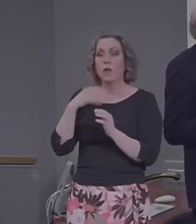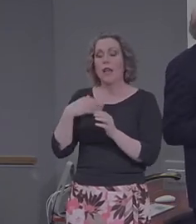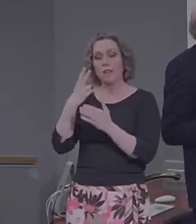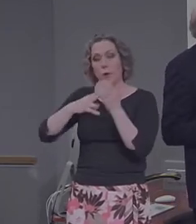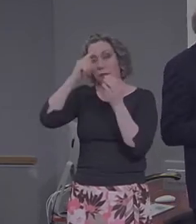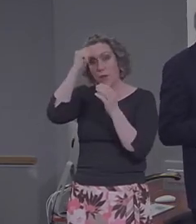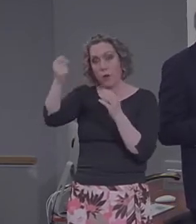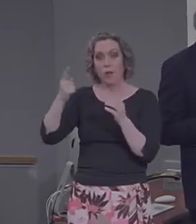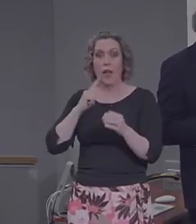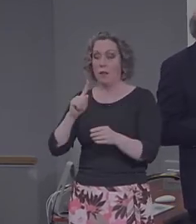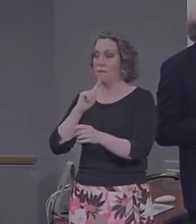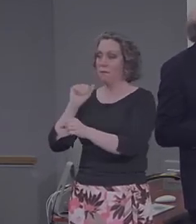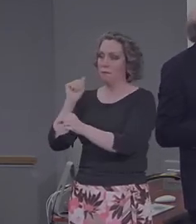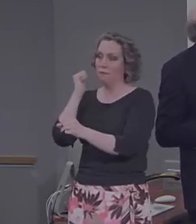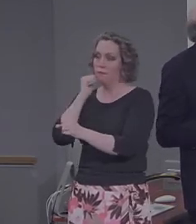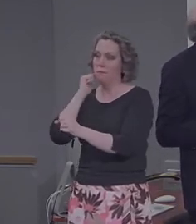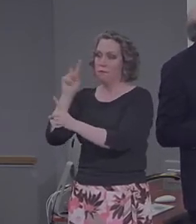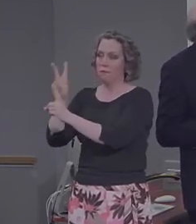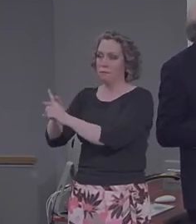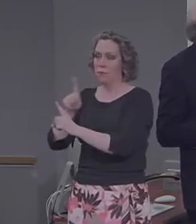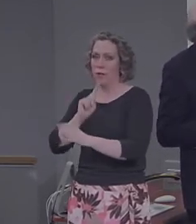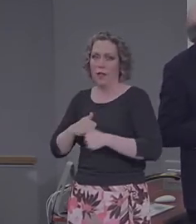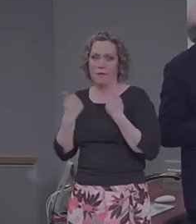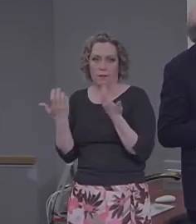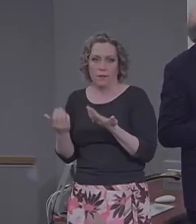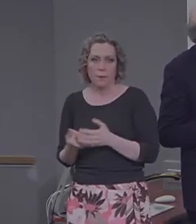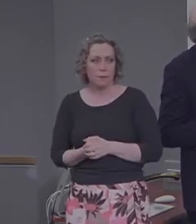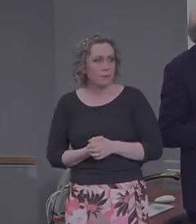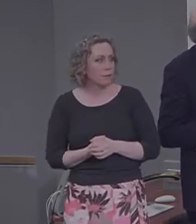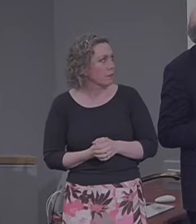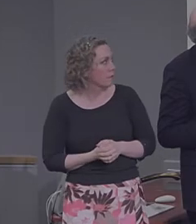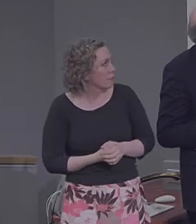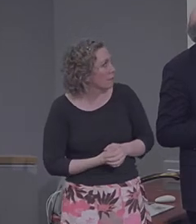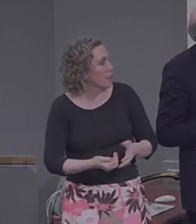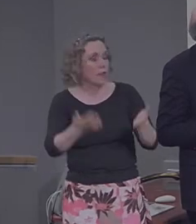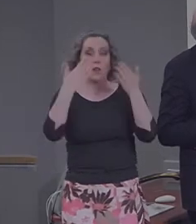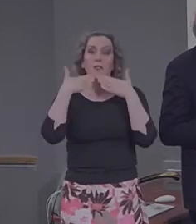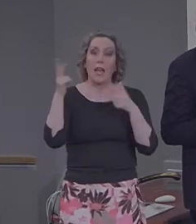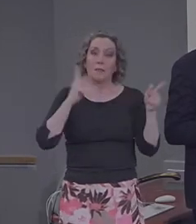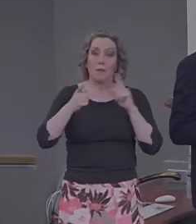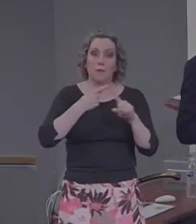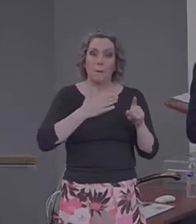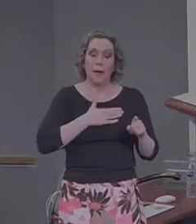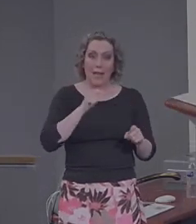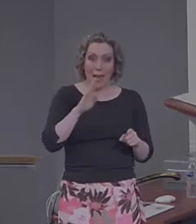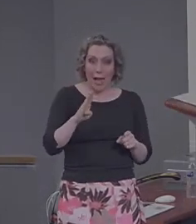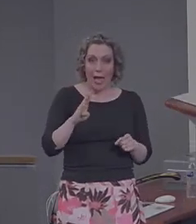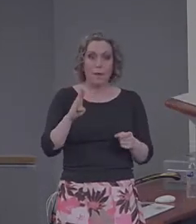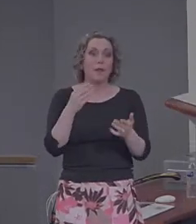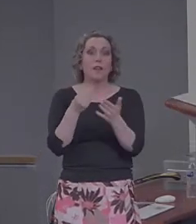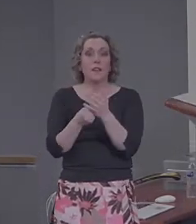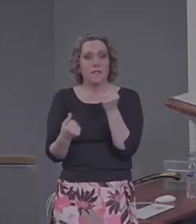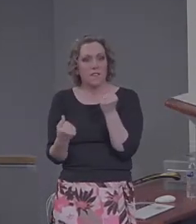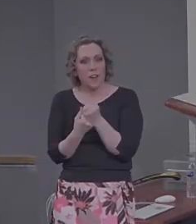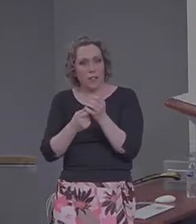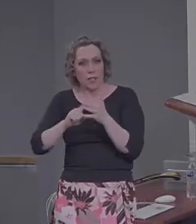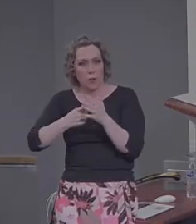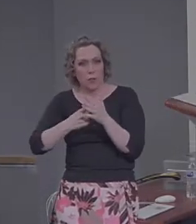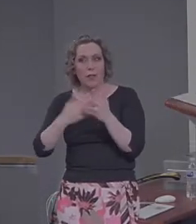practical implications. So I want to thank people in my lab, thank my funding sources, and thank you for your